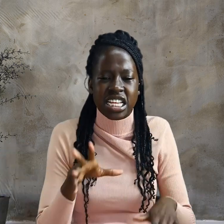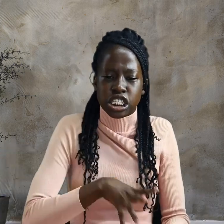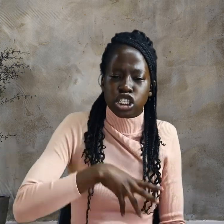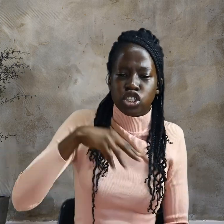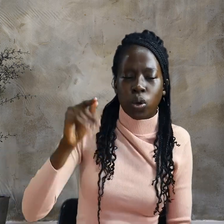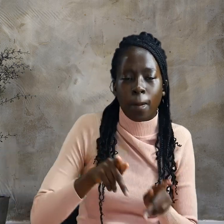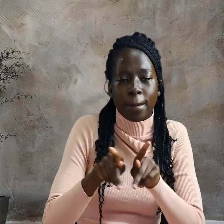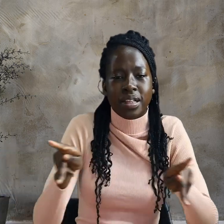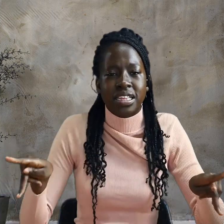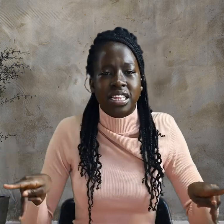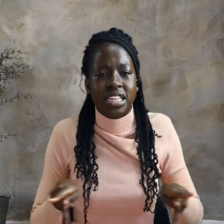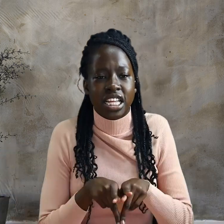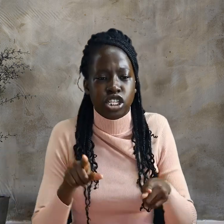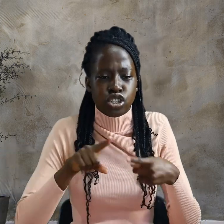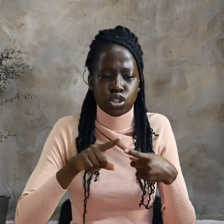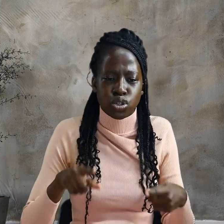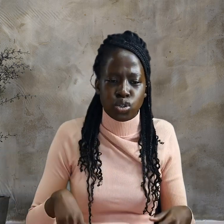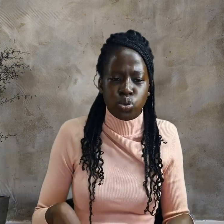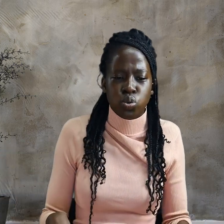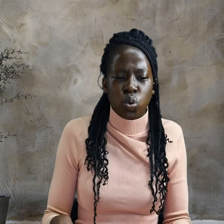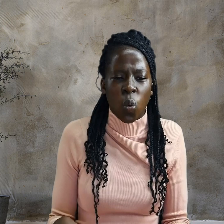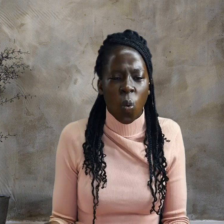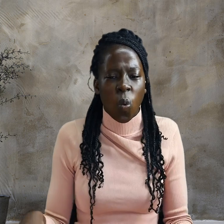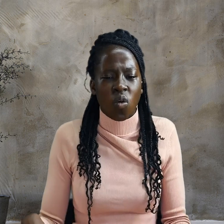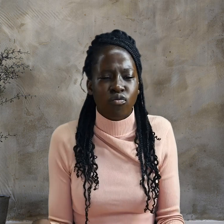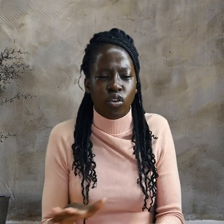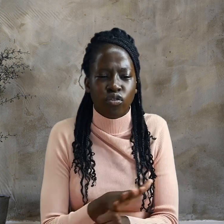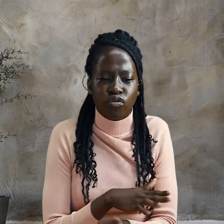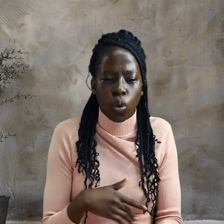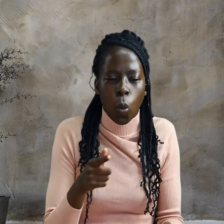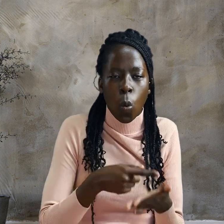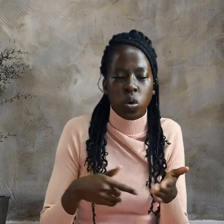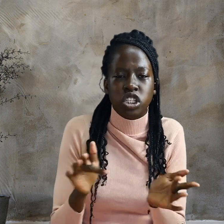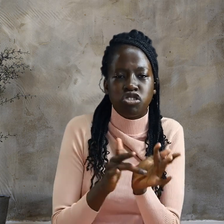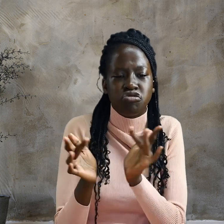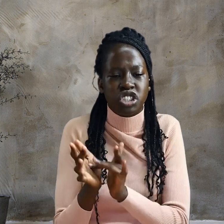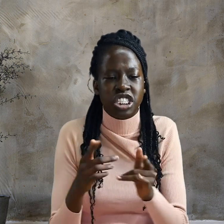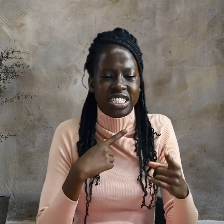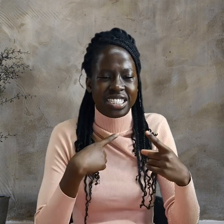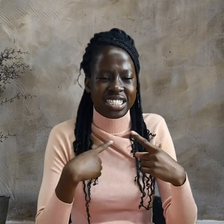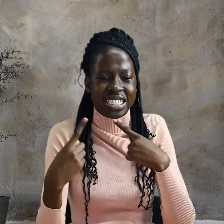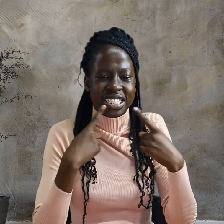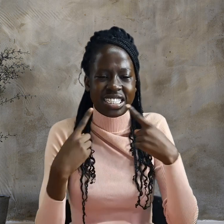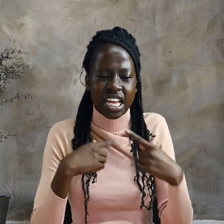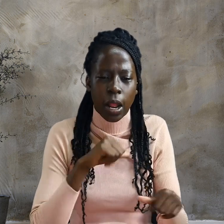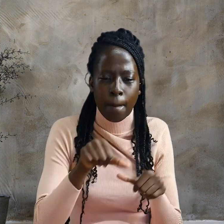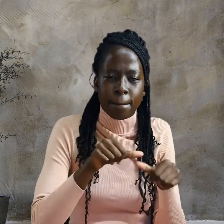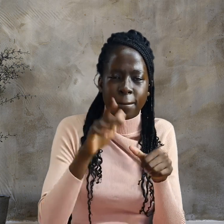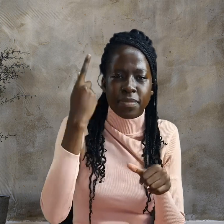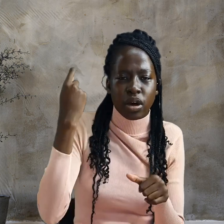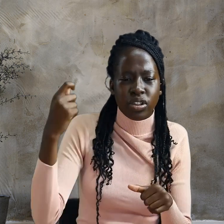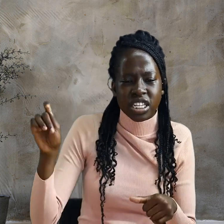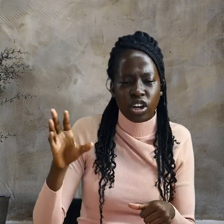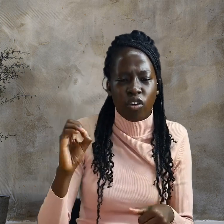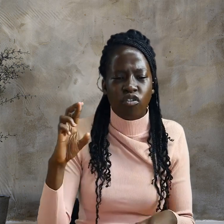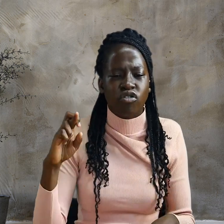had said about the kind of death he was going to die. Pilate then went back inside the palace,